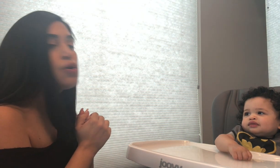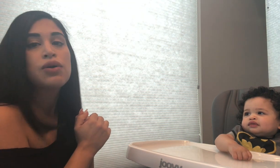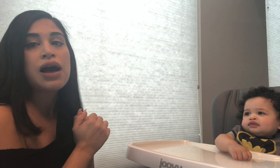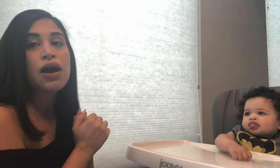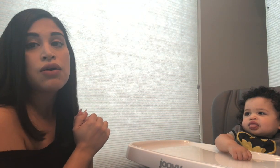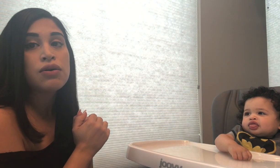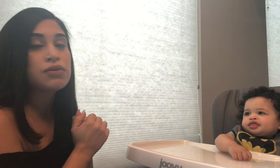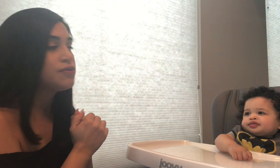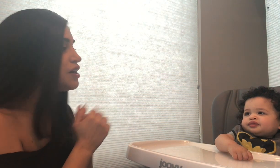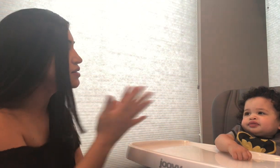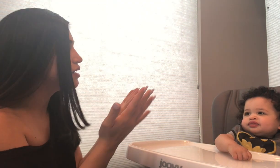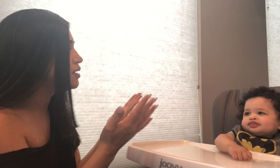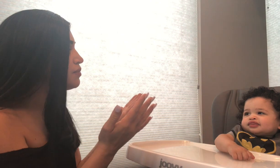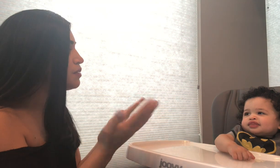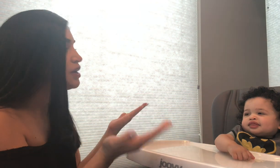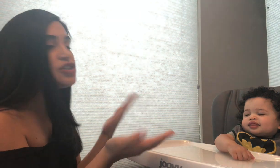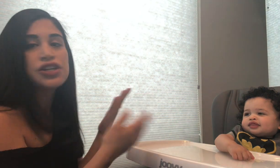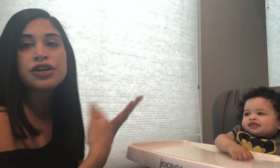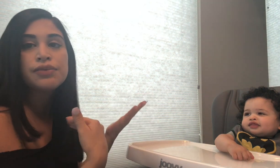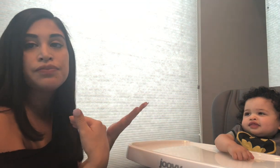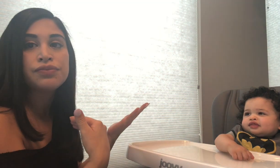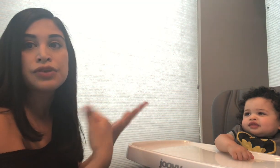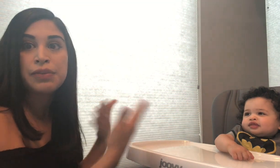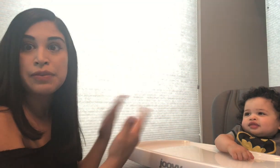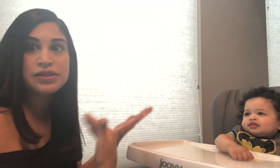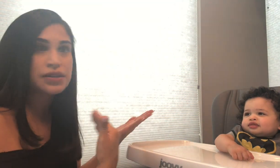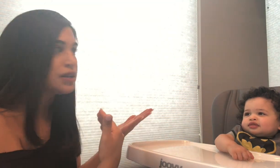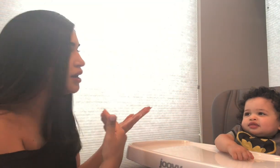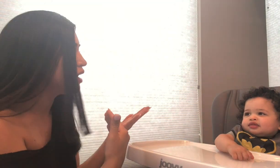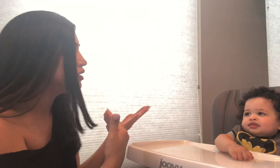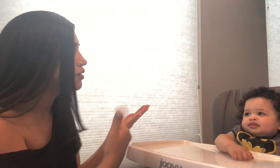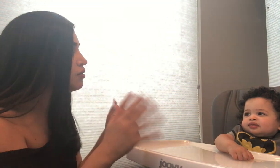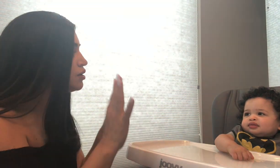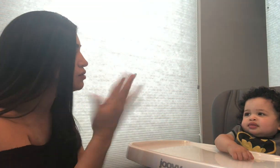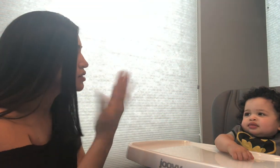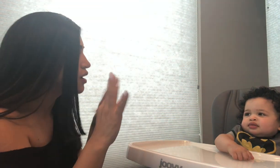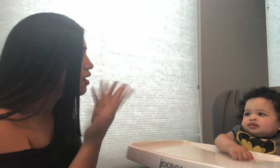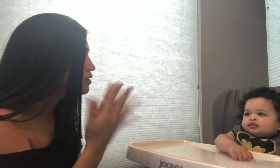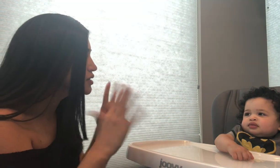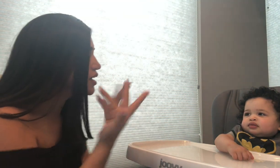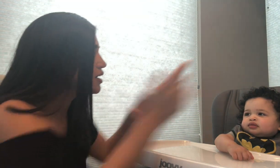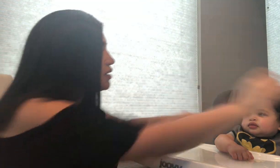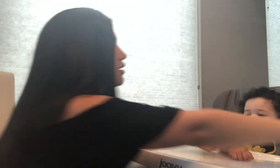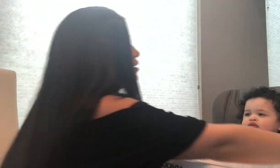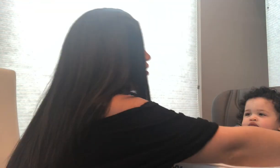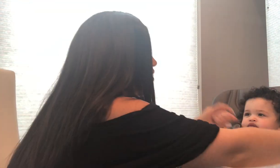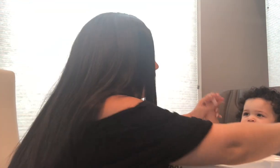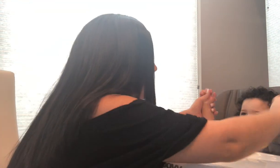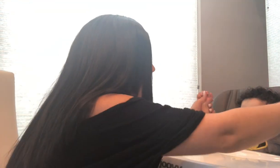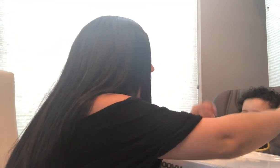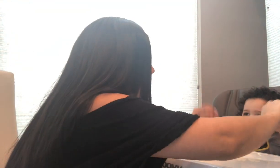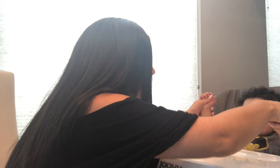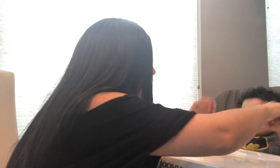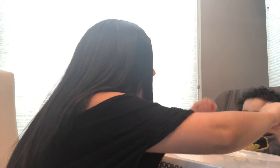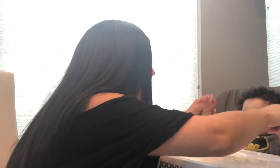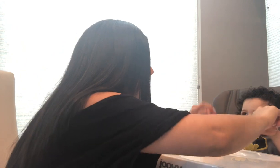I'll face him and make sure the baby's looking at you and you'll say all done, all done.